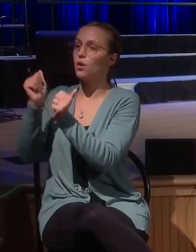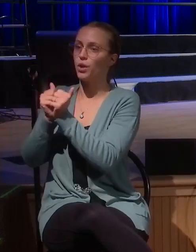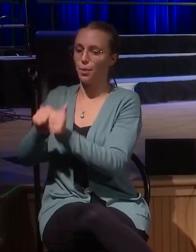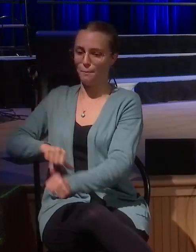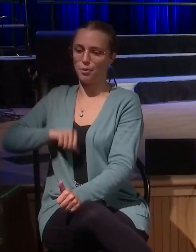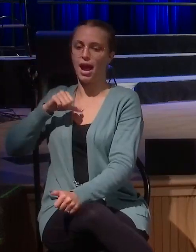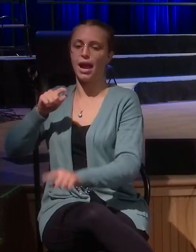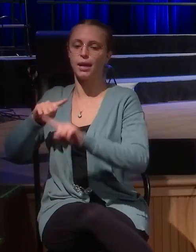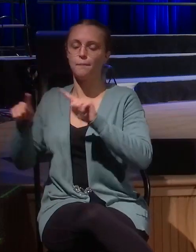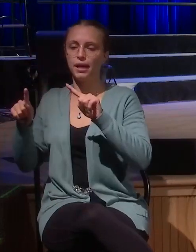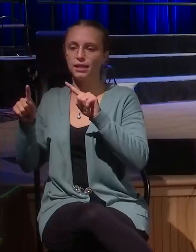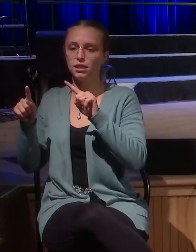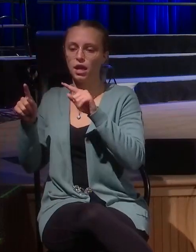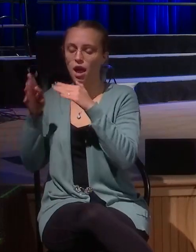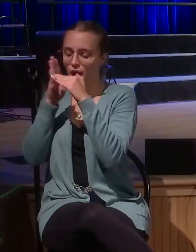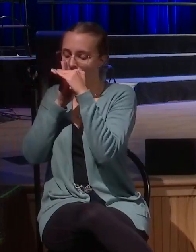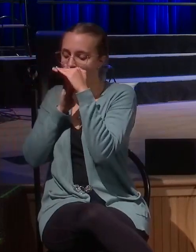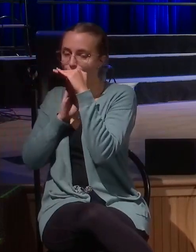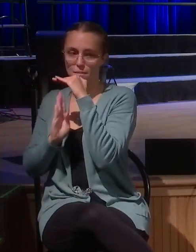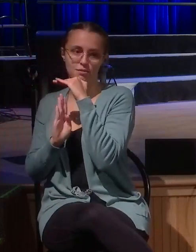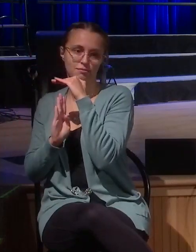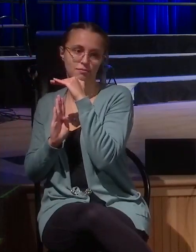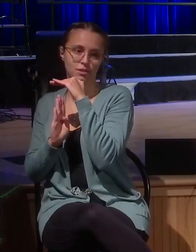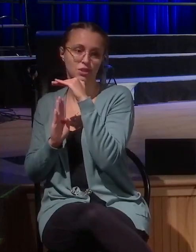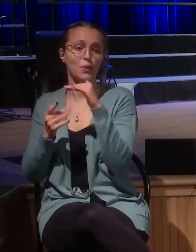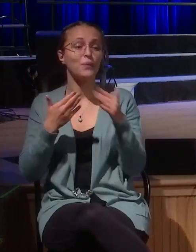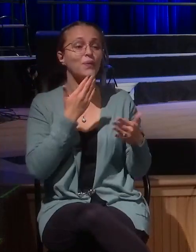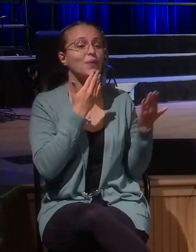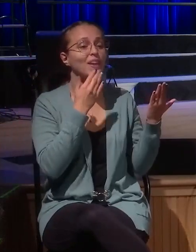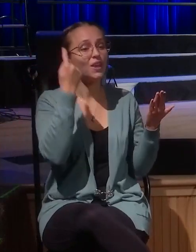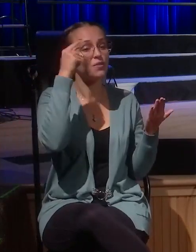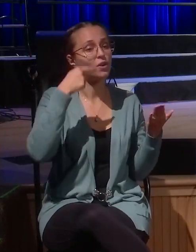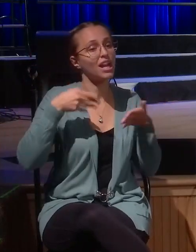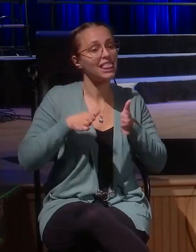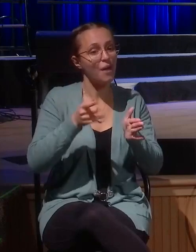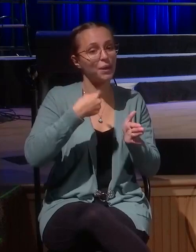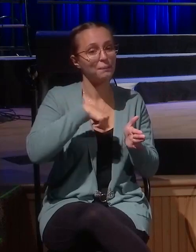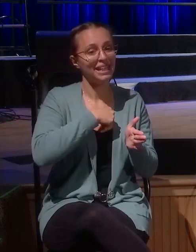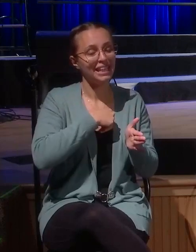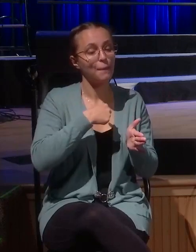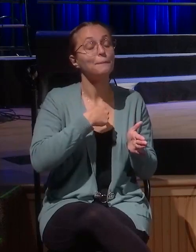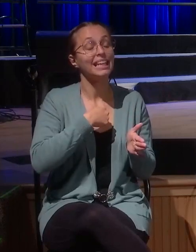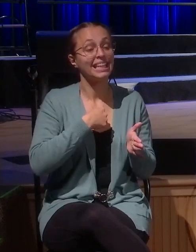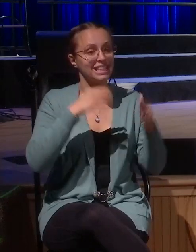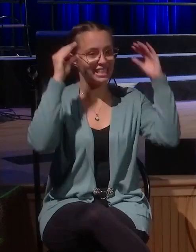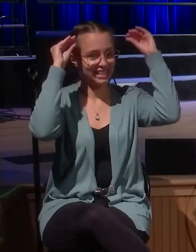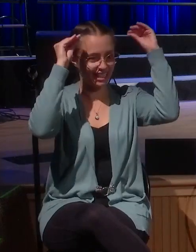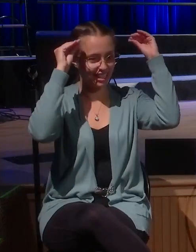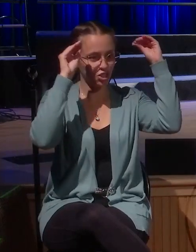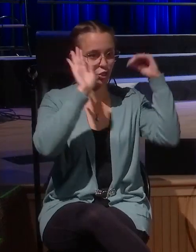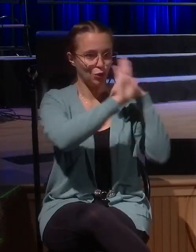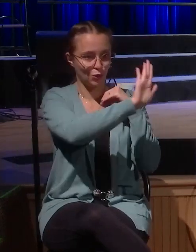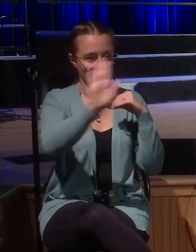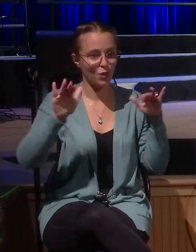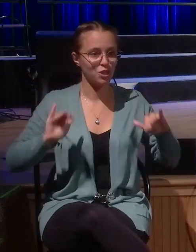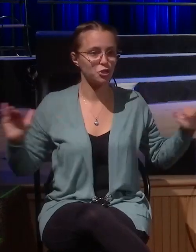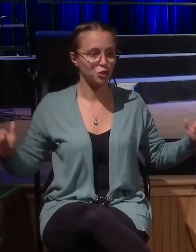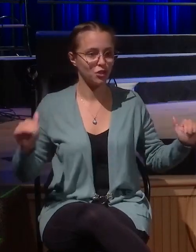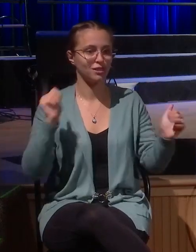today. Thank you for allowing us to teach and be with your children every Wednesday. We love what the Lord is doing in their lives. Today, we're in Luke